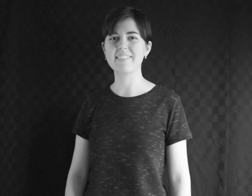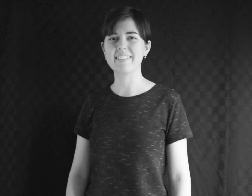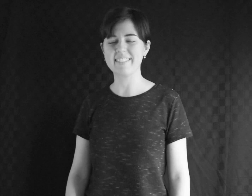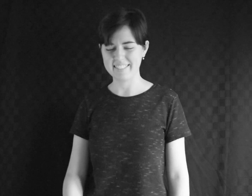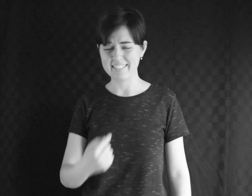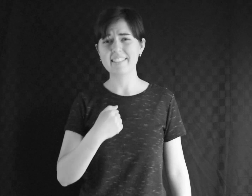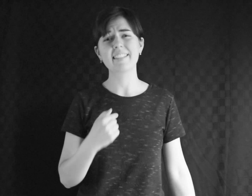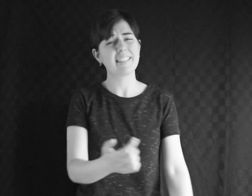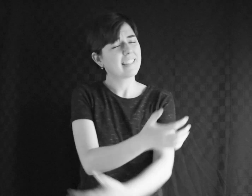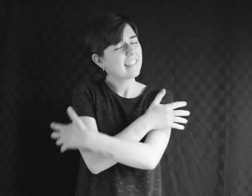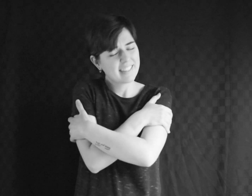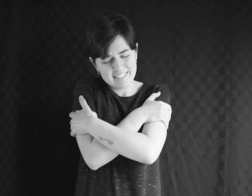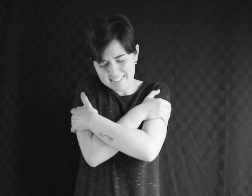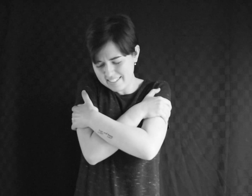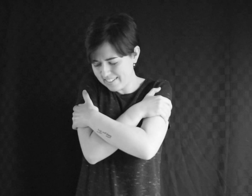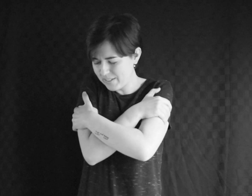I'll will I'll hold